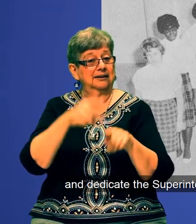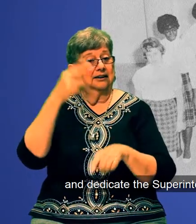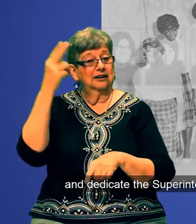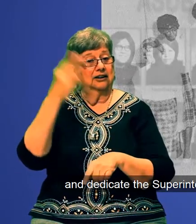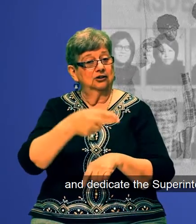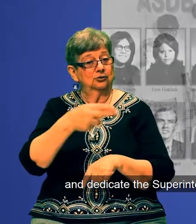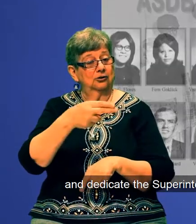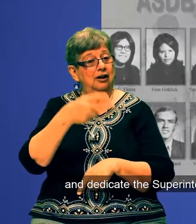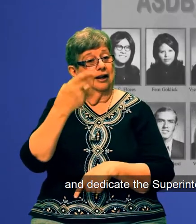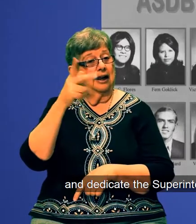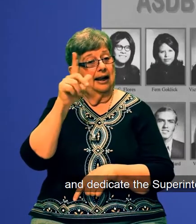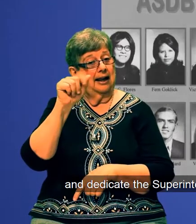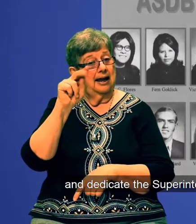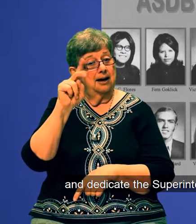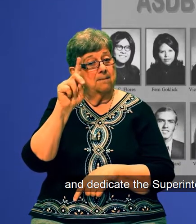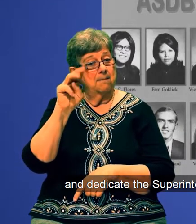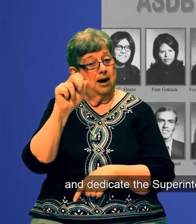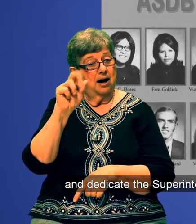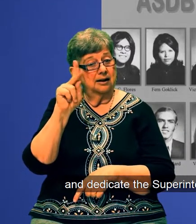landmarks.